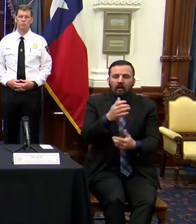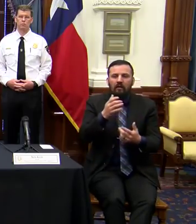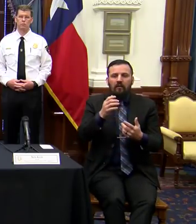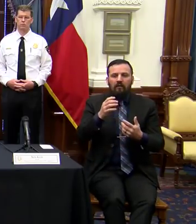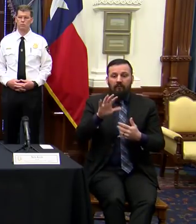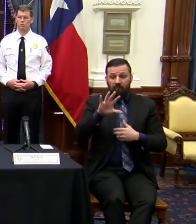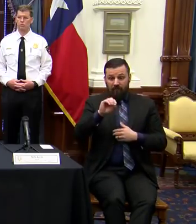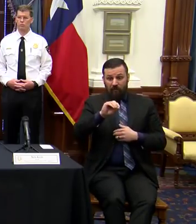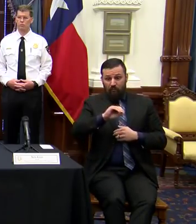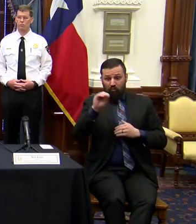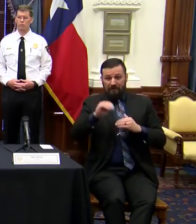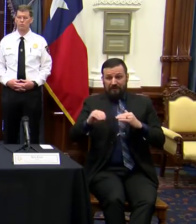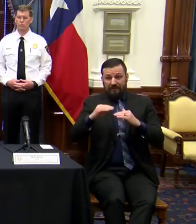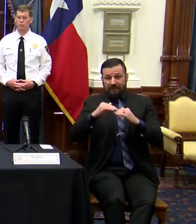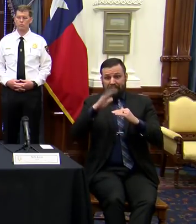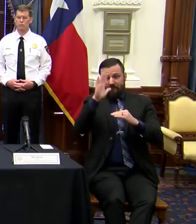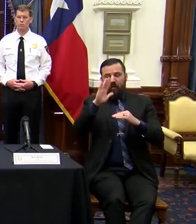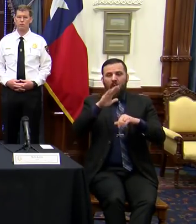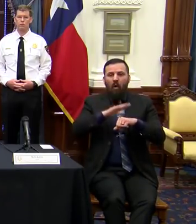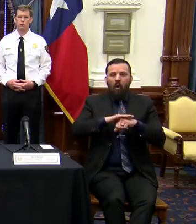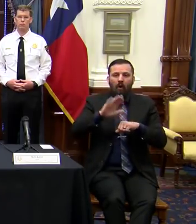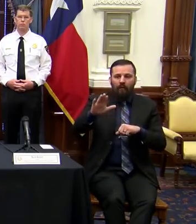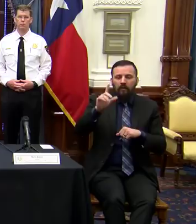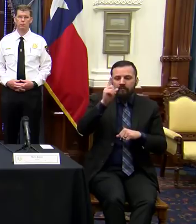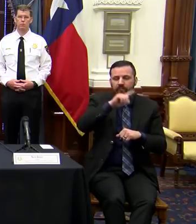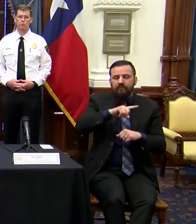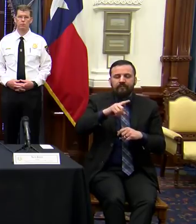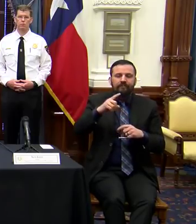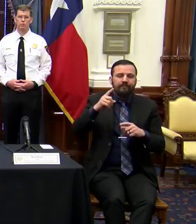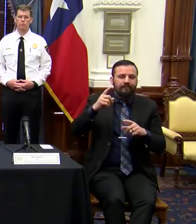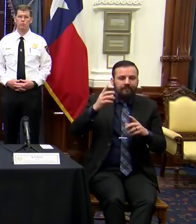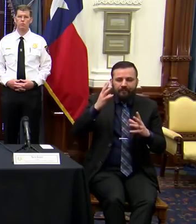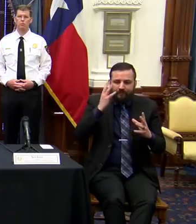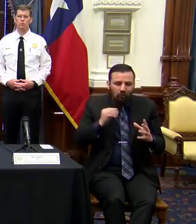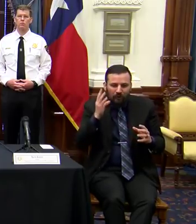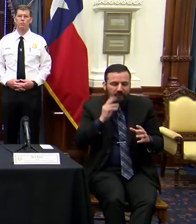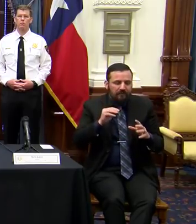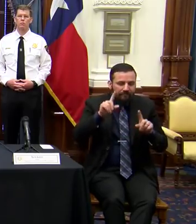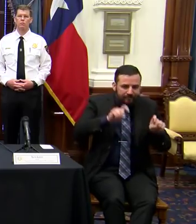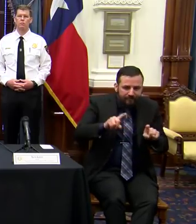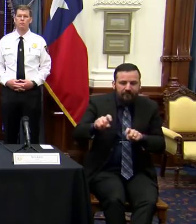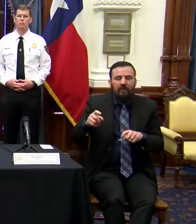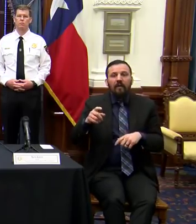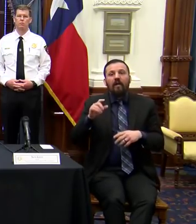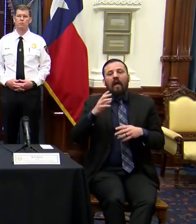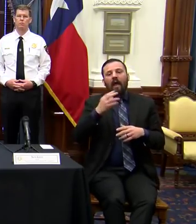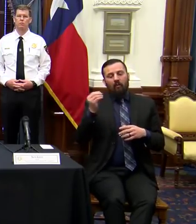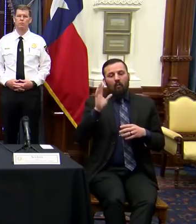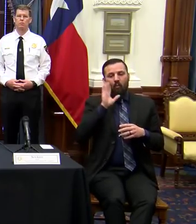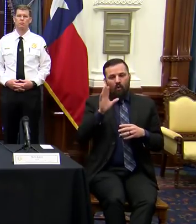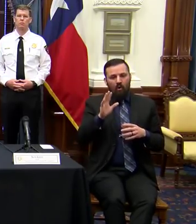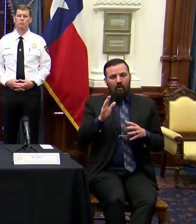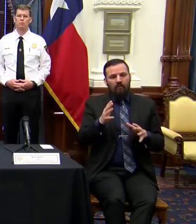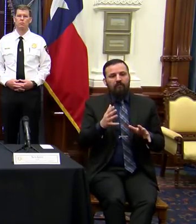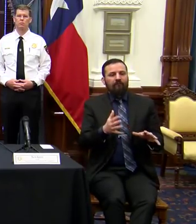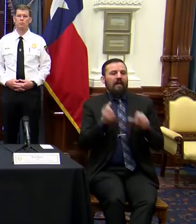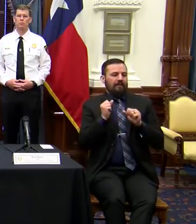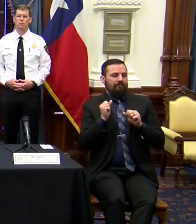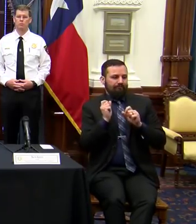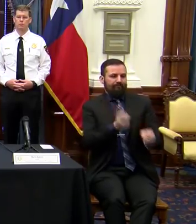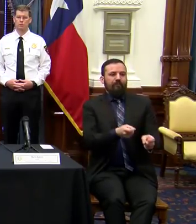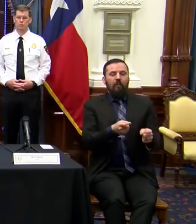limit on simulated experiences. And it fast tracks permits for out-of-state